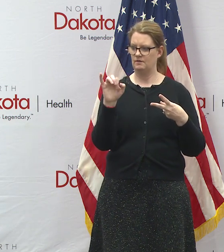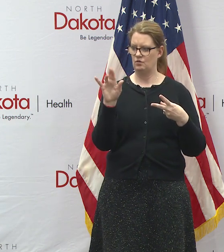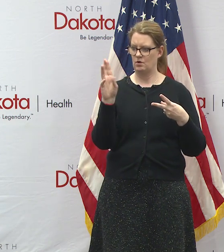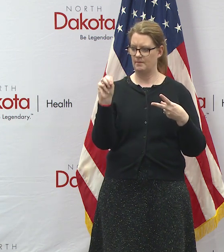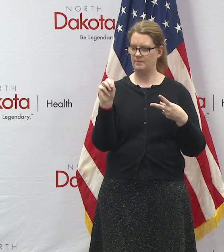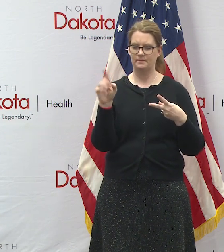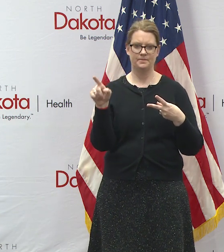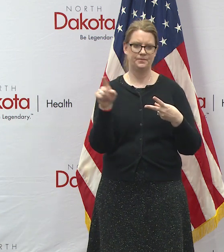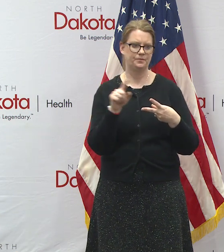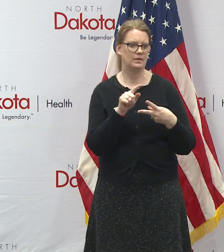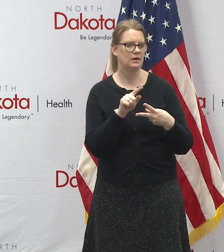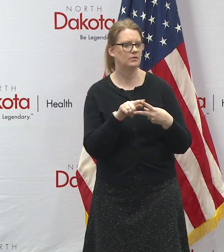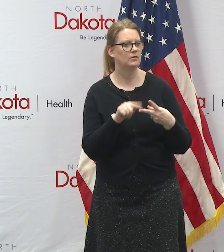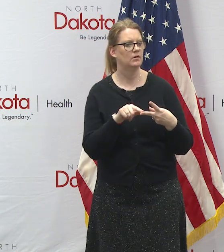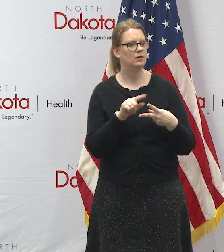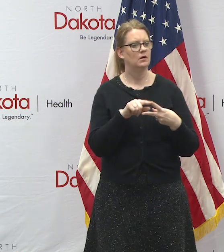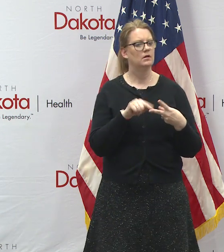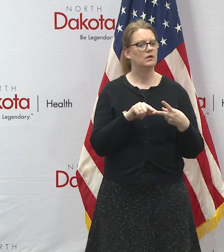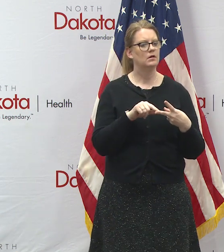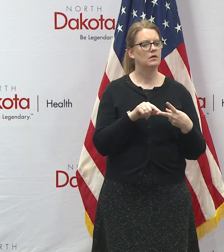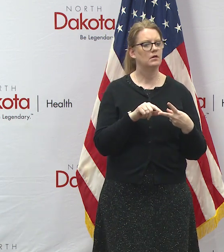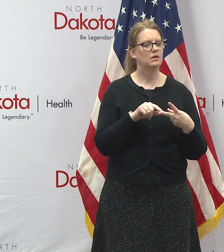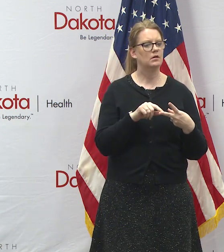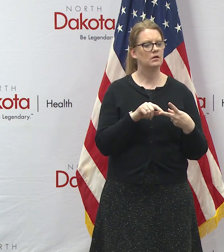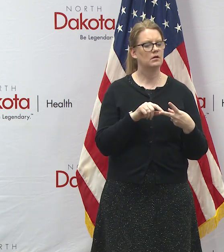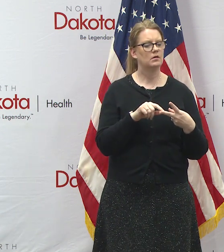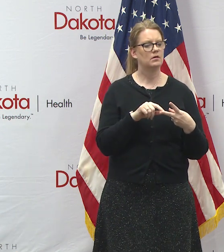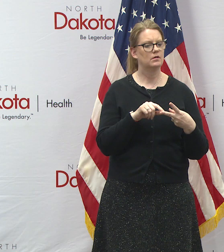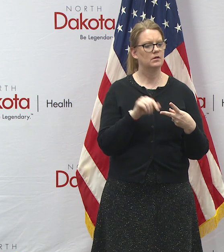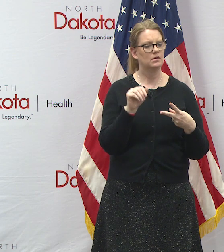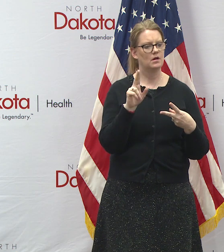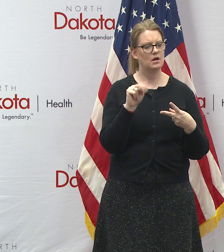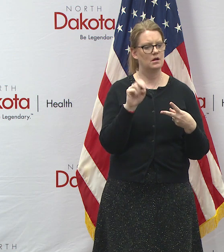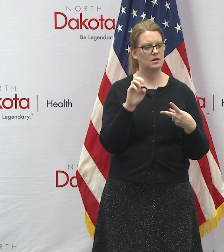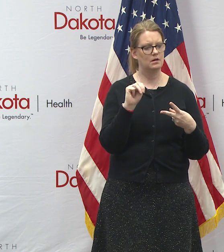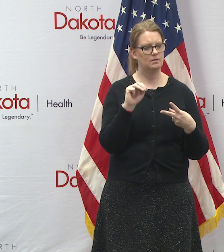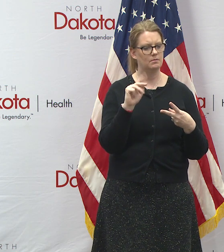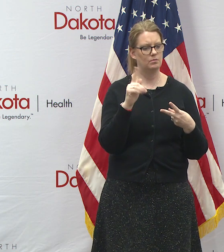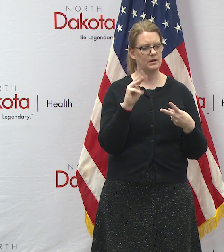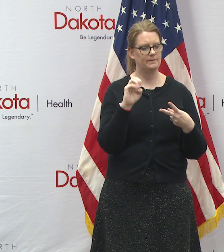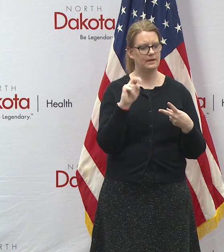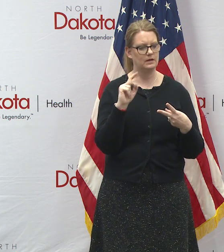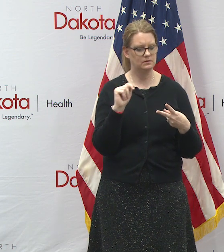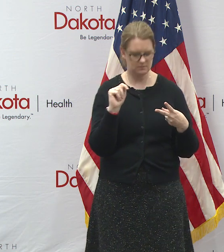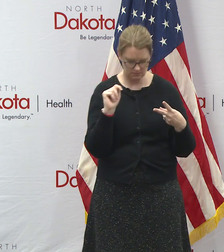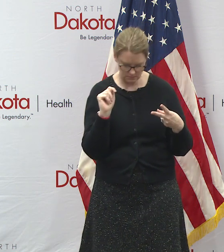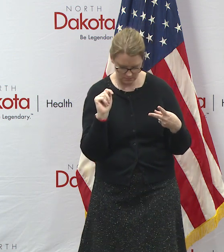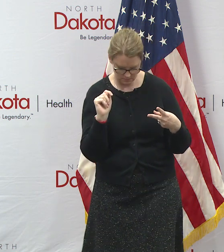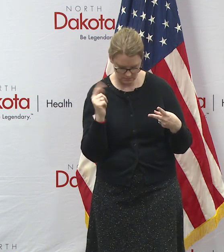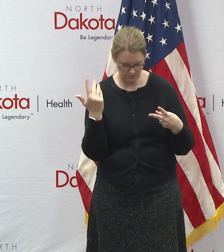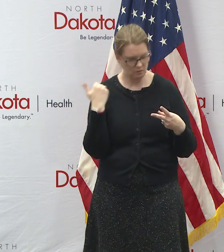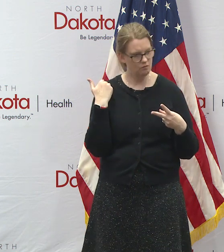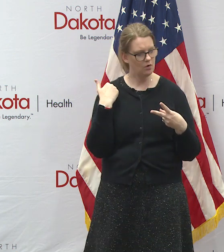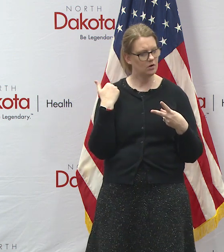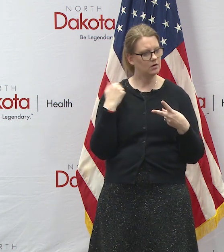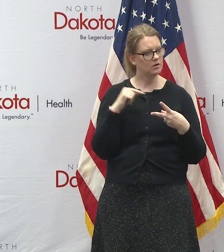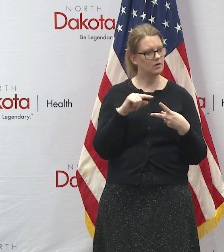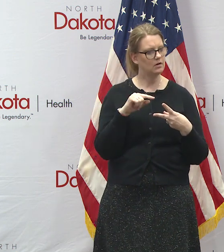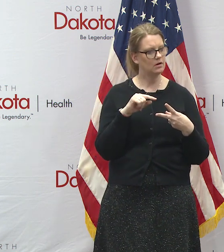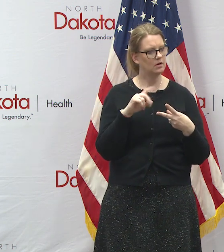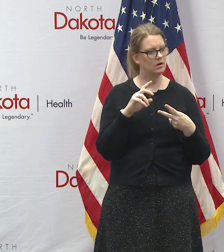service any updates we'd given the unemployment counts earlier which again